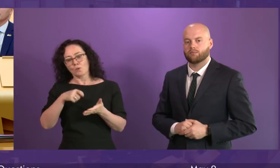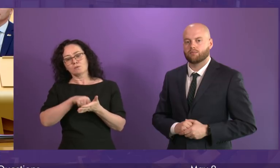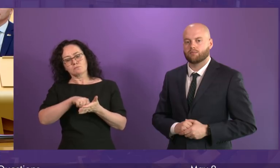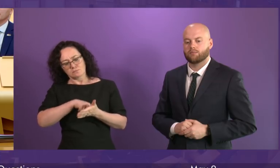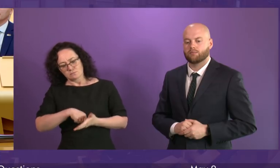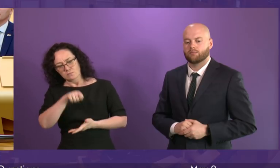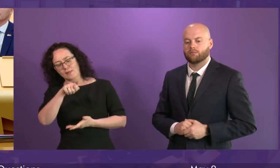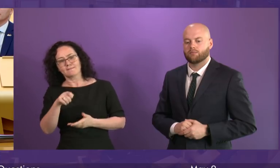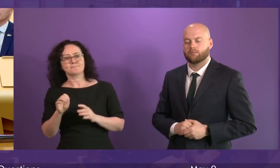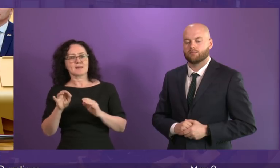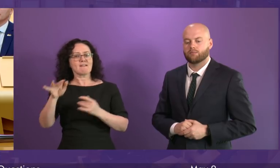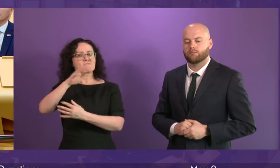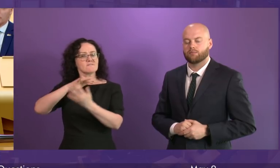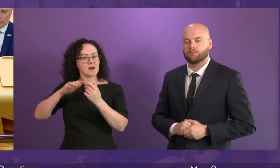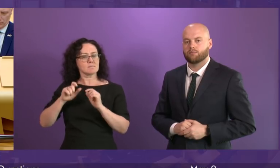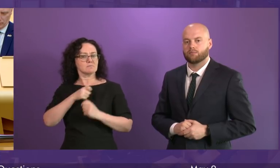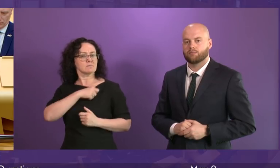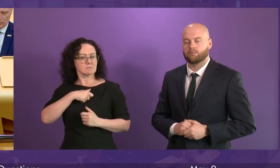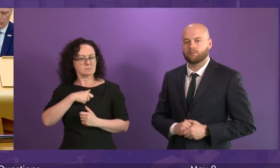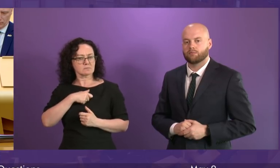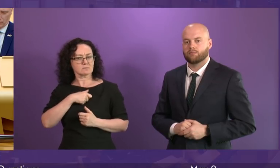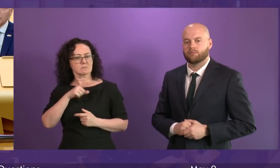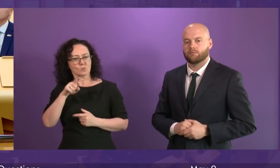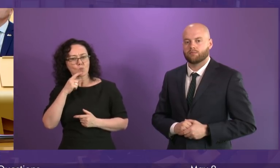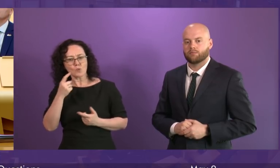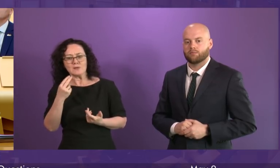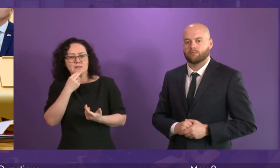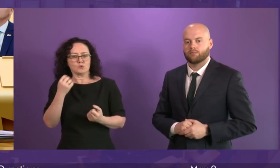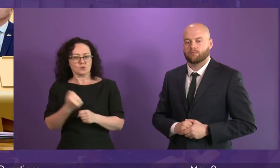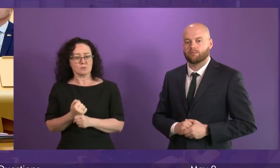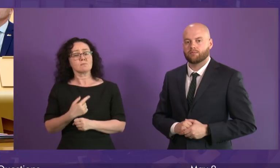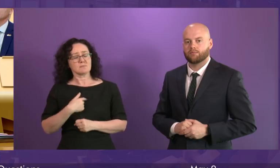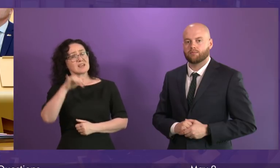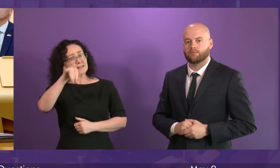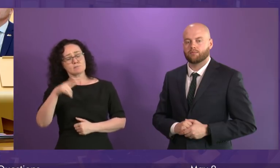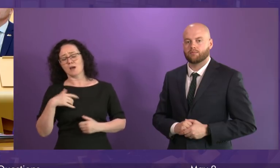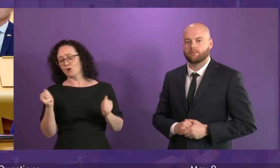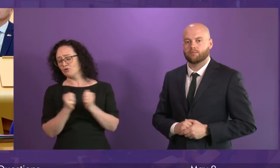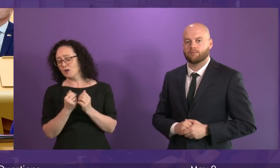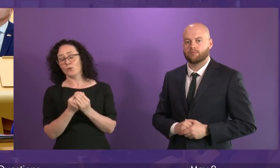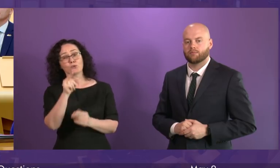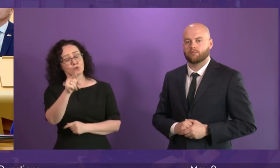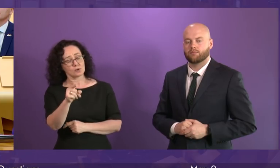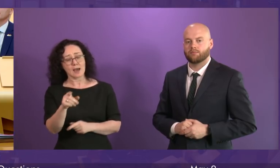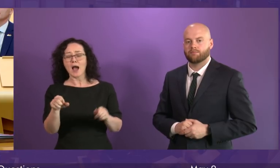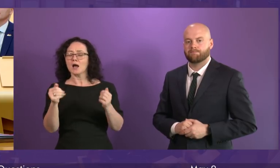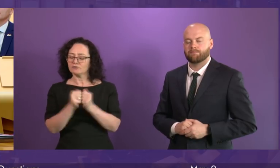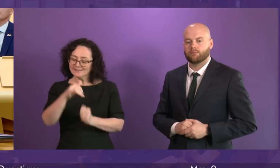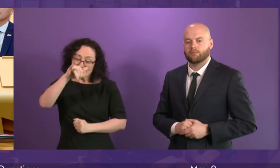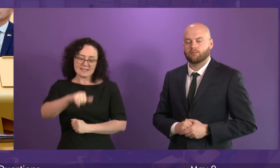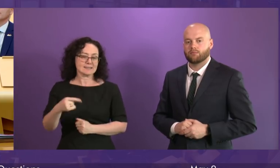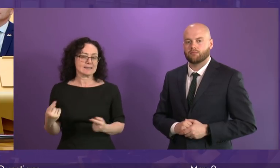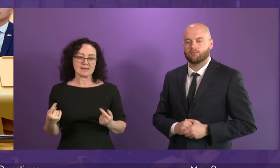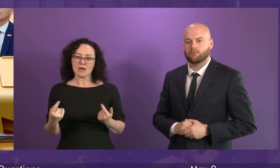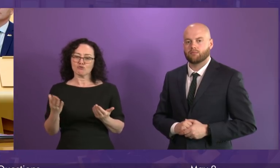assessment of that. So I do agree about the importance of this. I do agree that it is as important as the challenge on climate